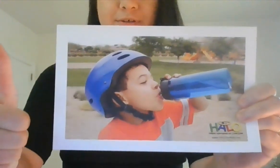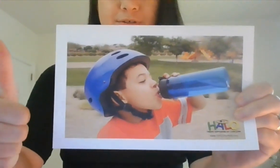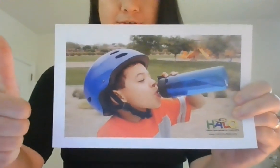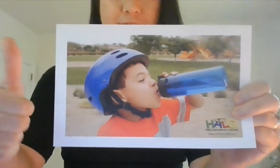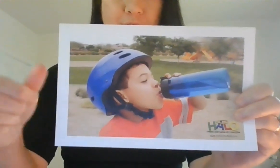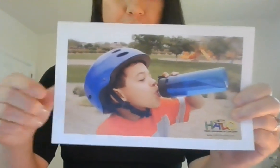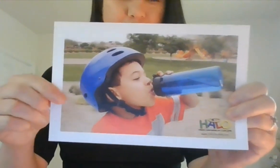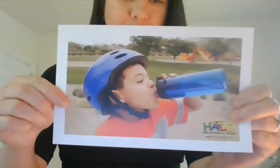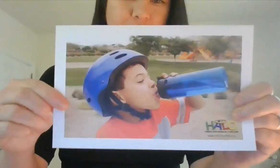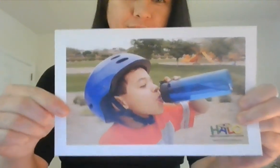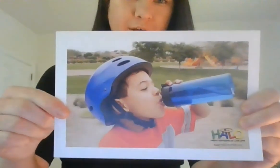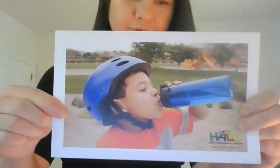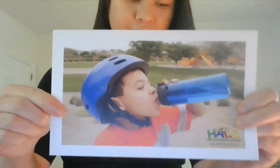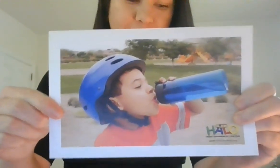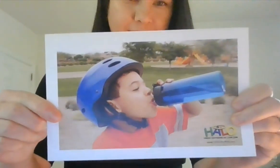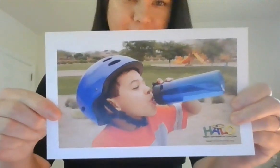So these are two healthy things.